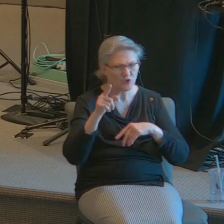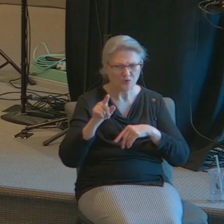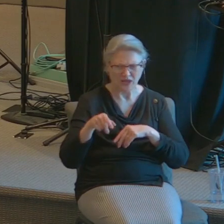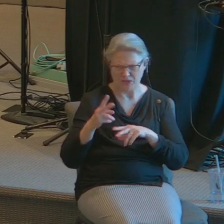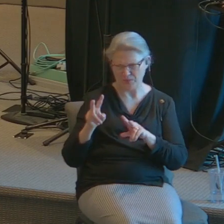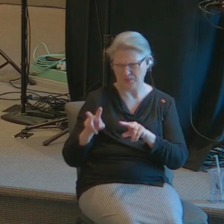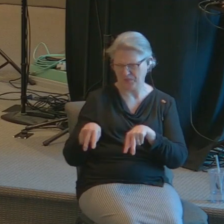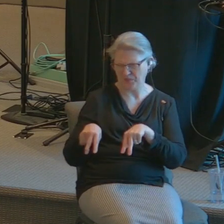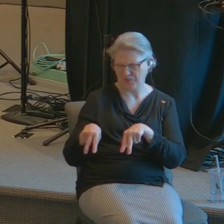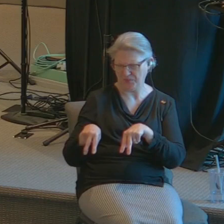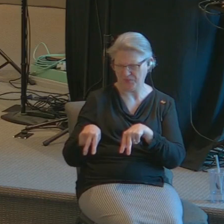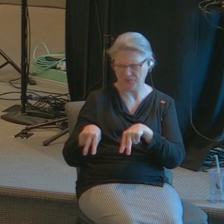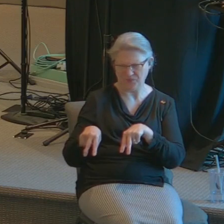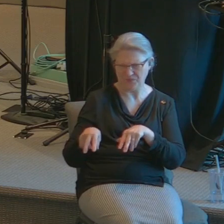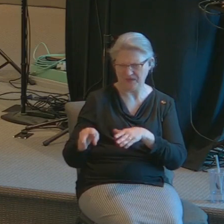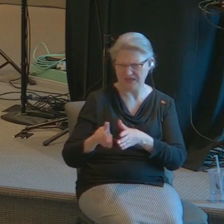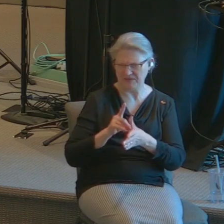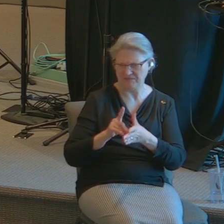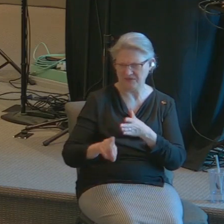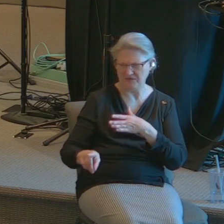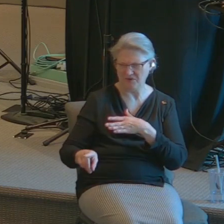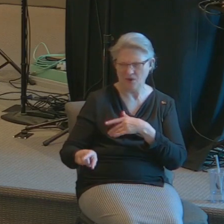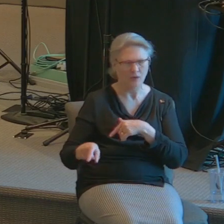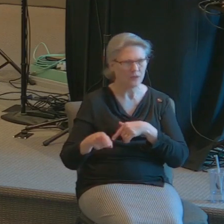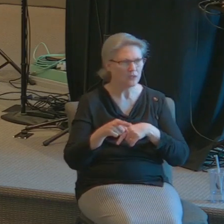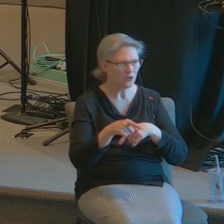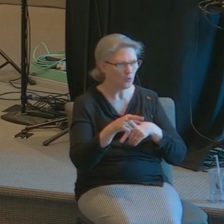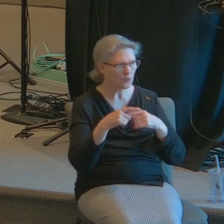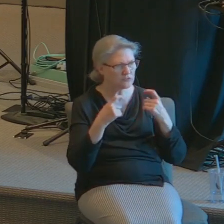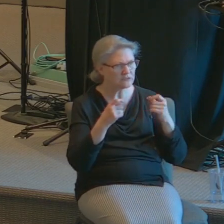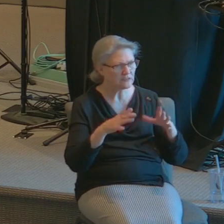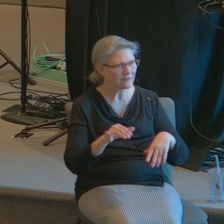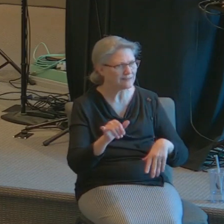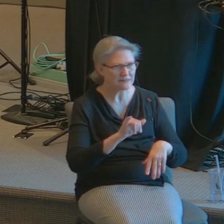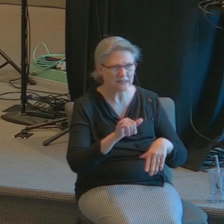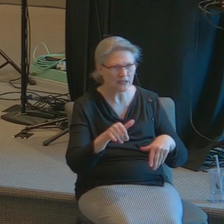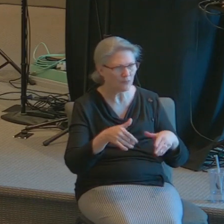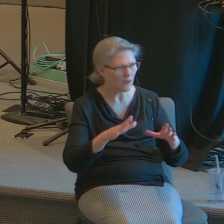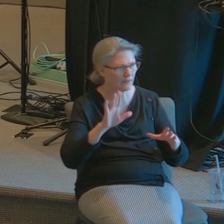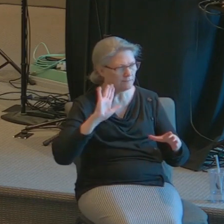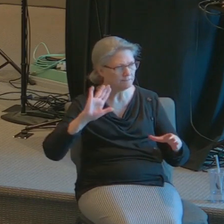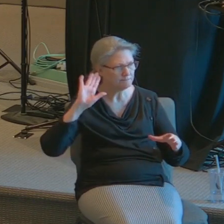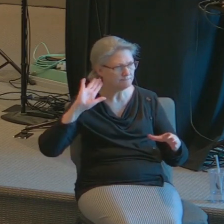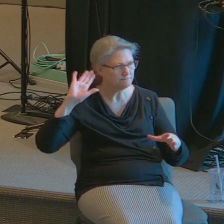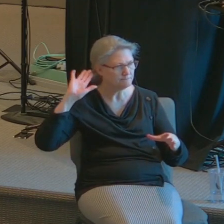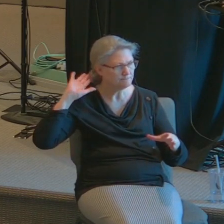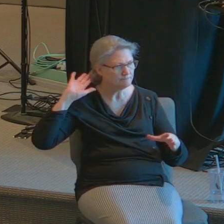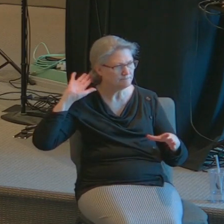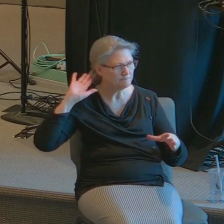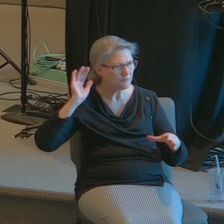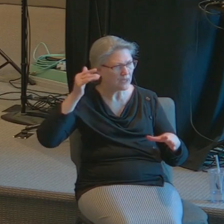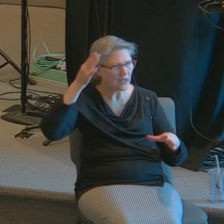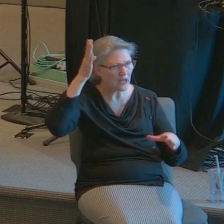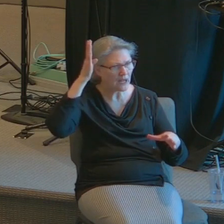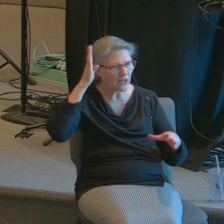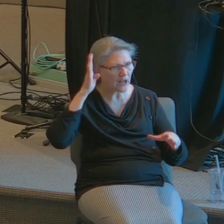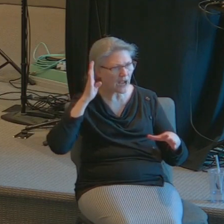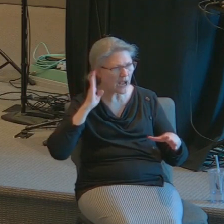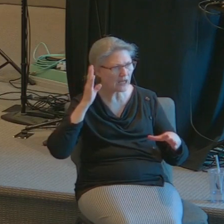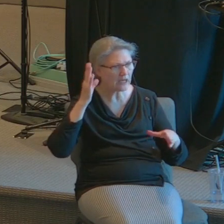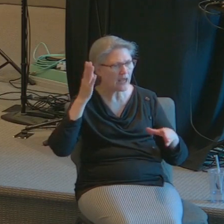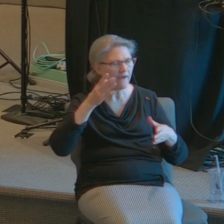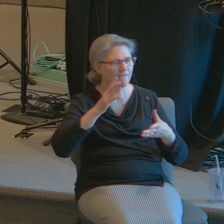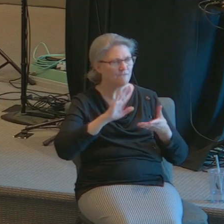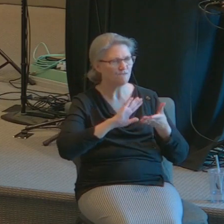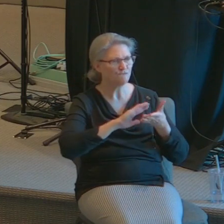person because you were centered at one time but that God rendered to